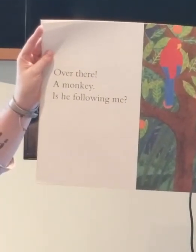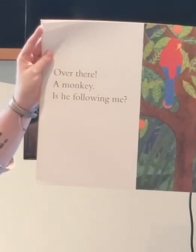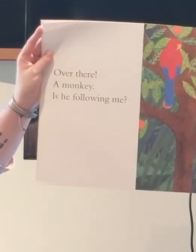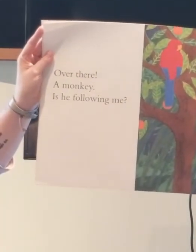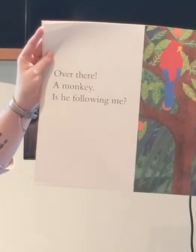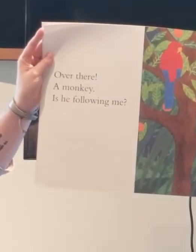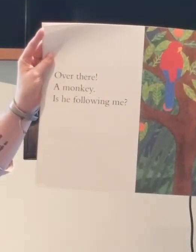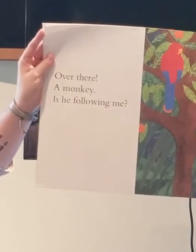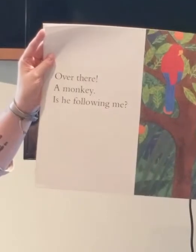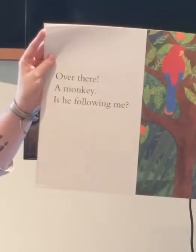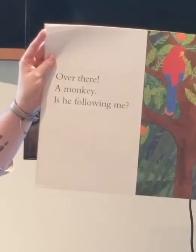Snap!